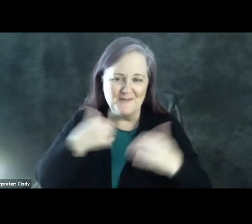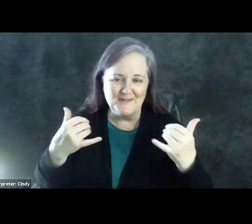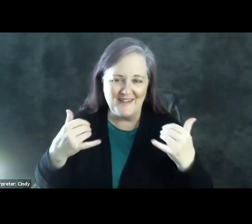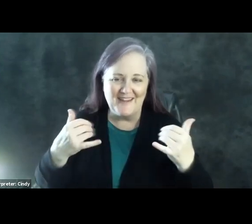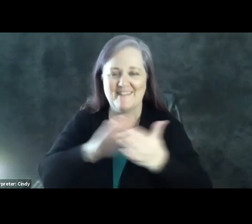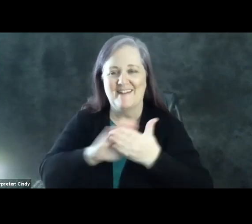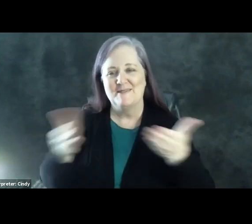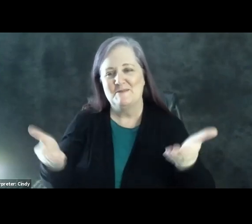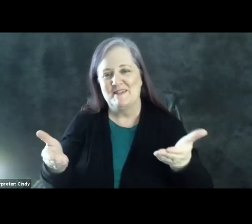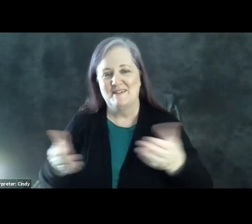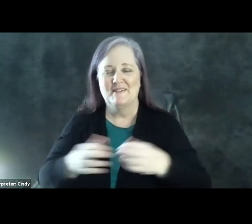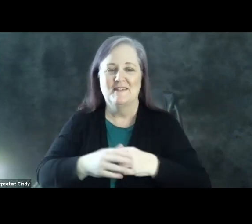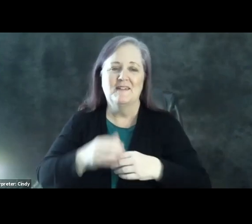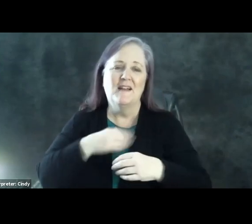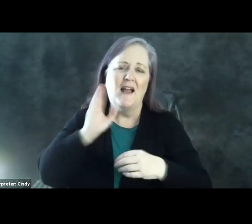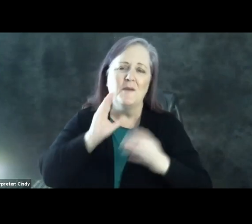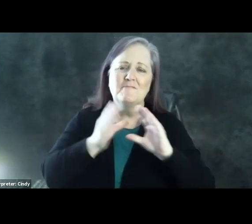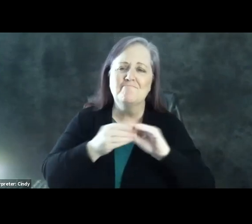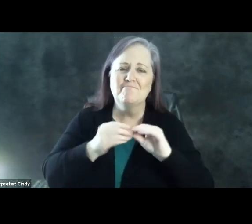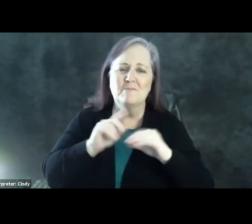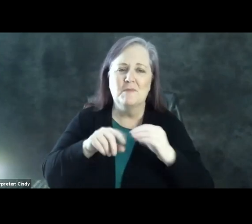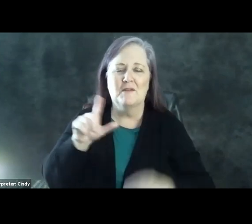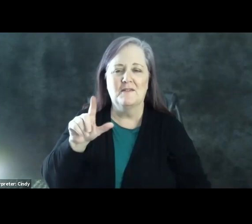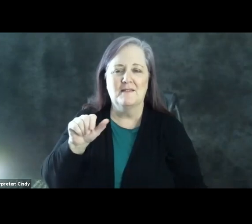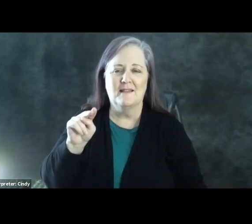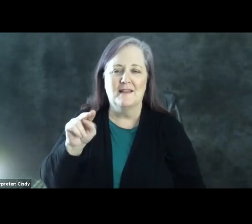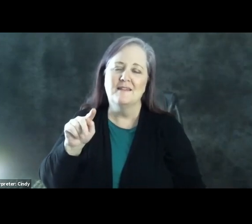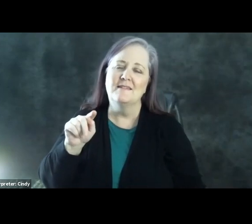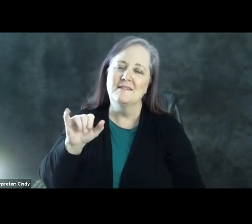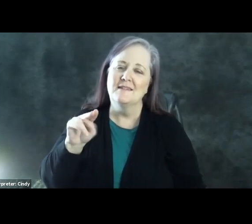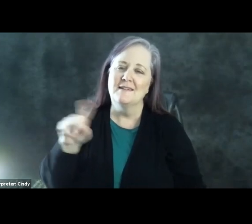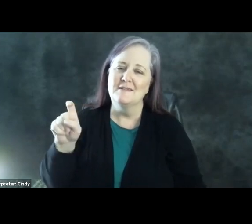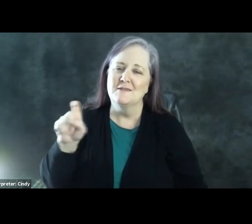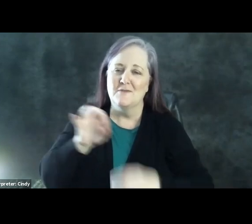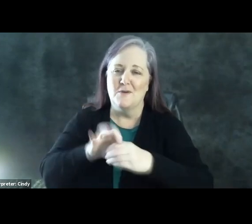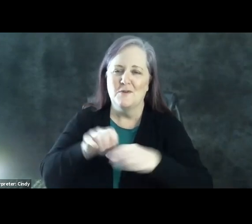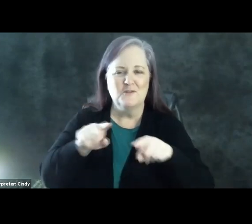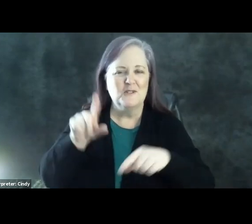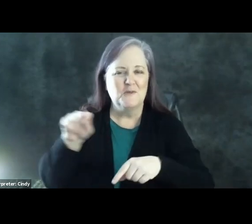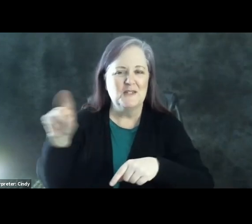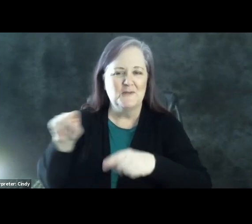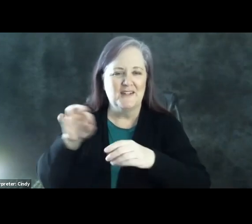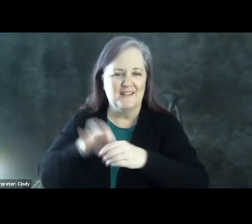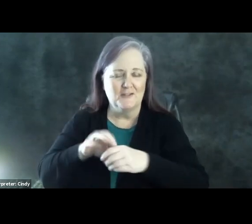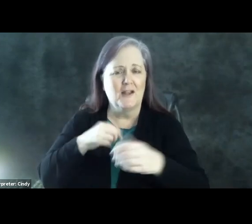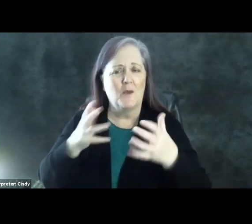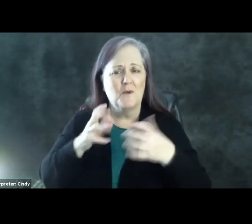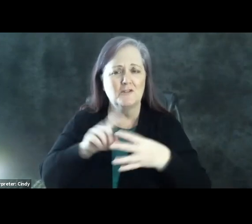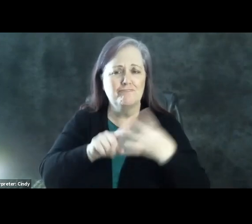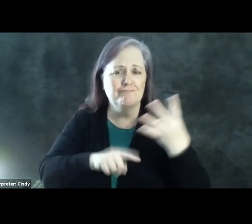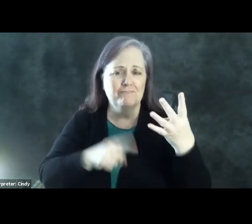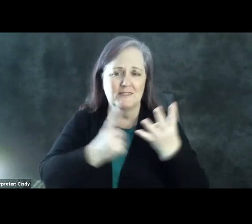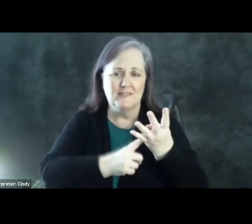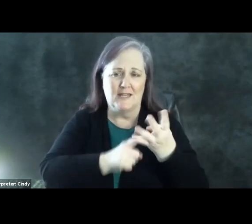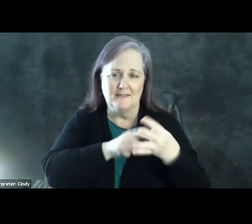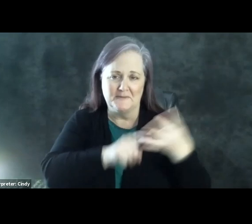nice to be here. I am going to talk to you about the Latinx vote in the 2020 election, and I want to touch on four items today.